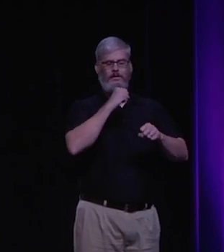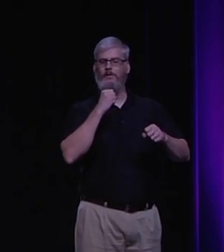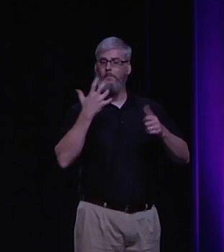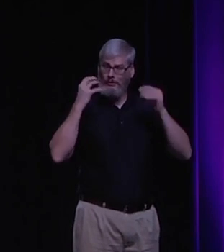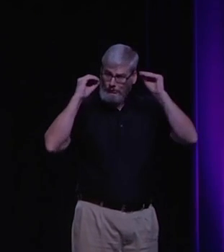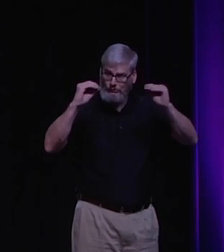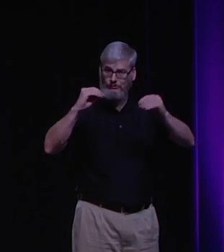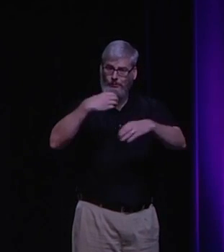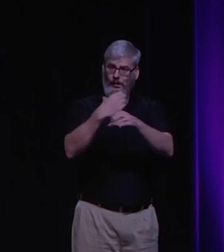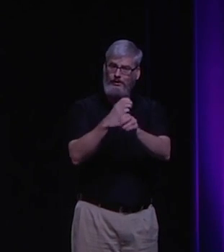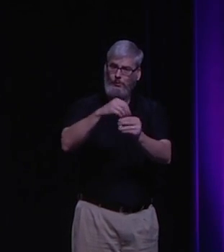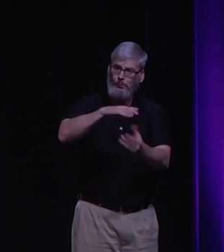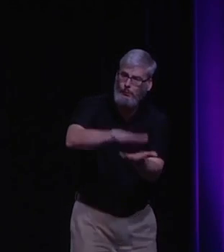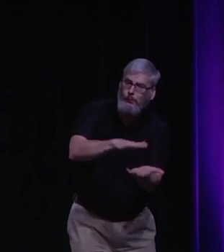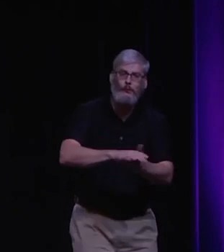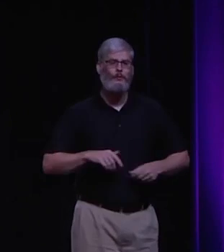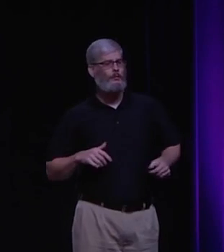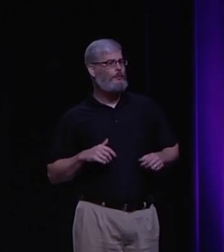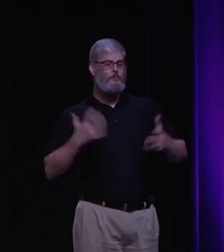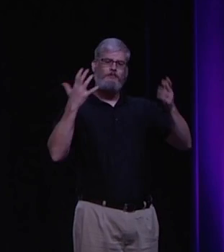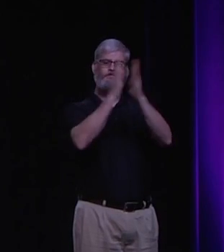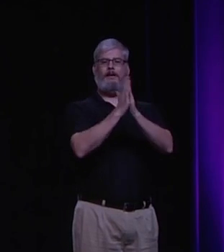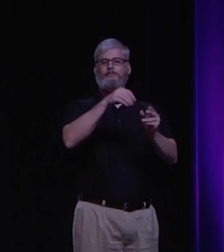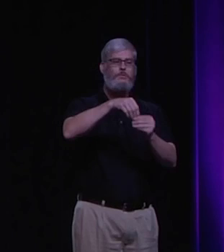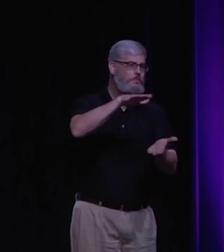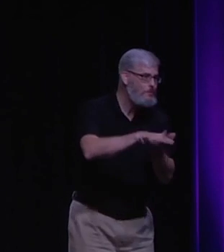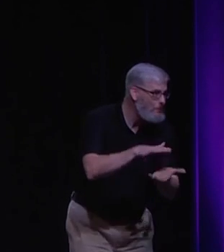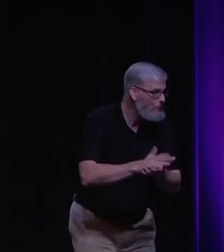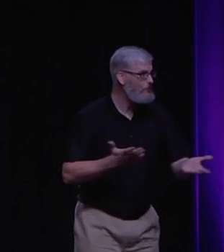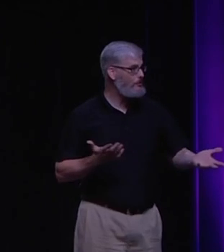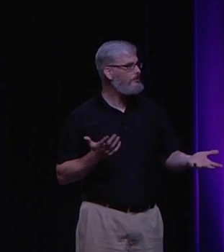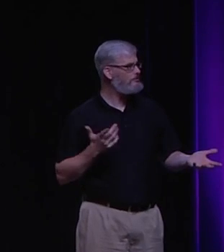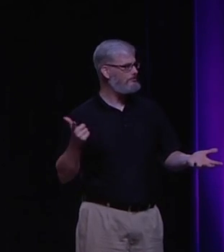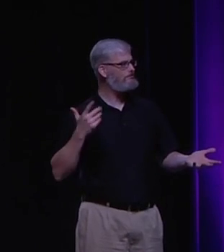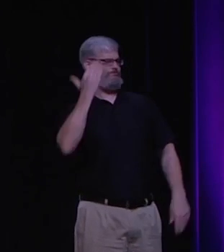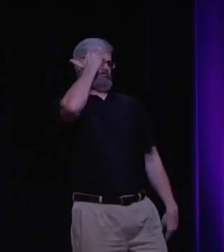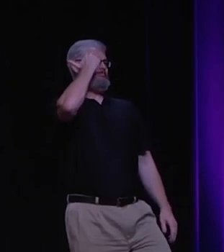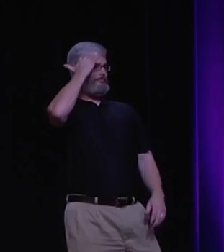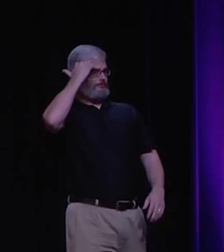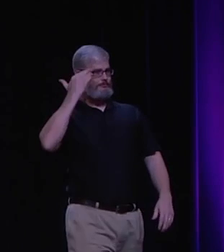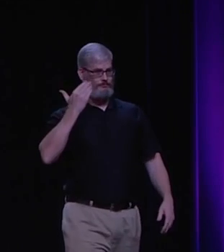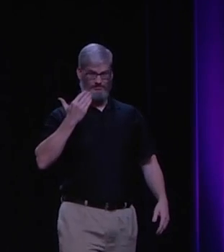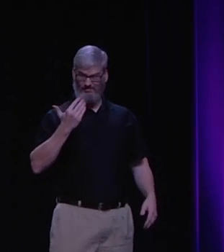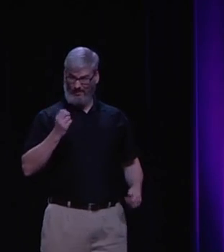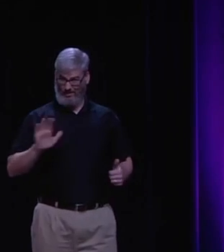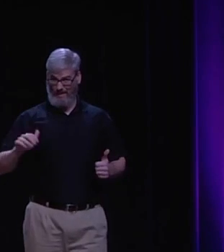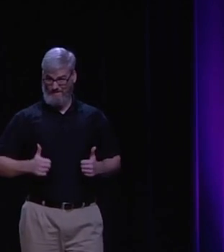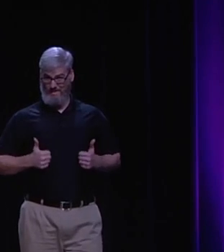That's why they're fighting even harder. That's why religion wants to teach creationism in school. That's why they want to include prayer into